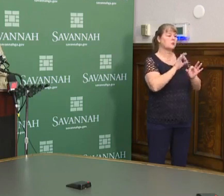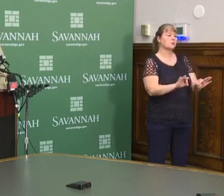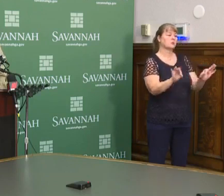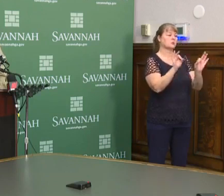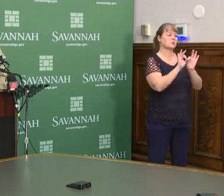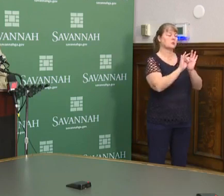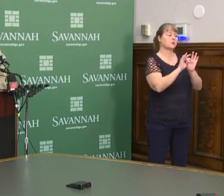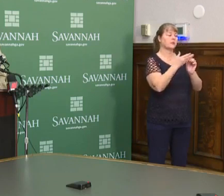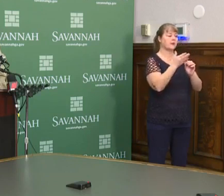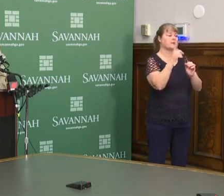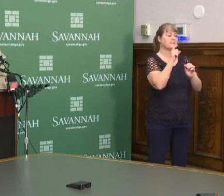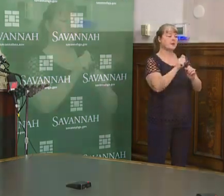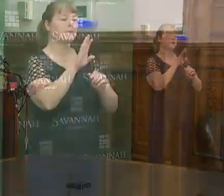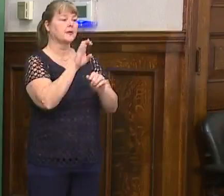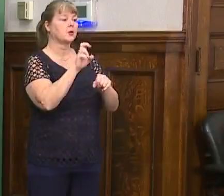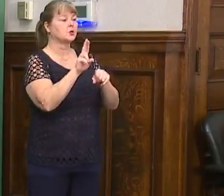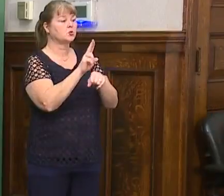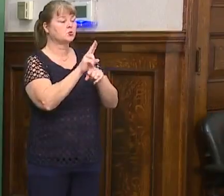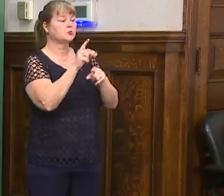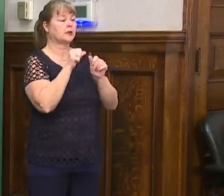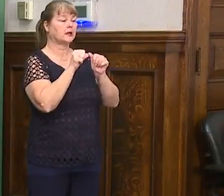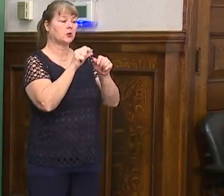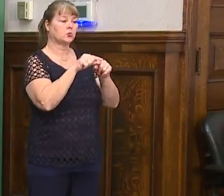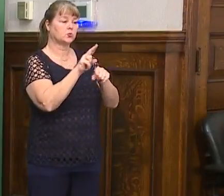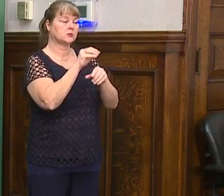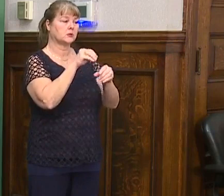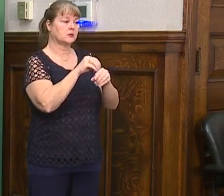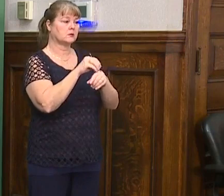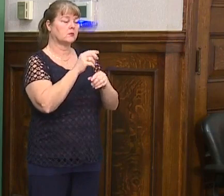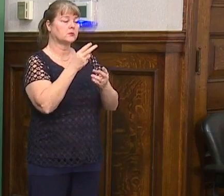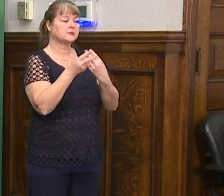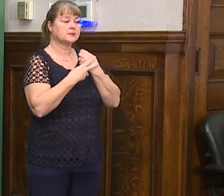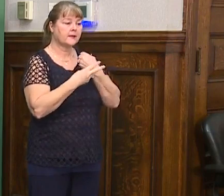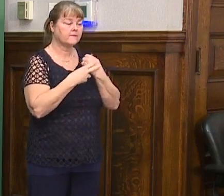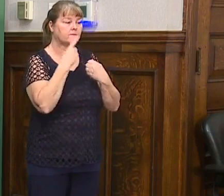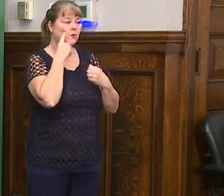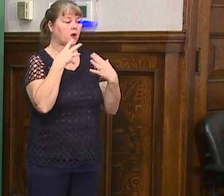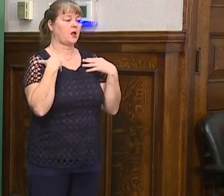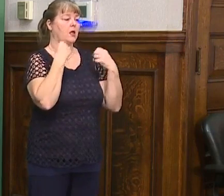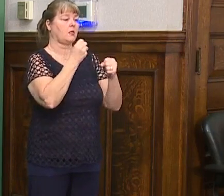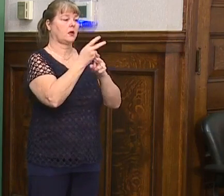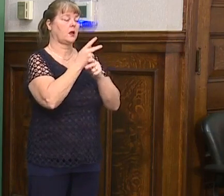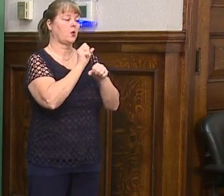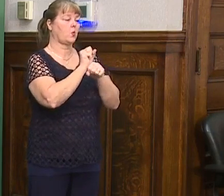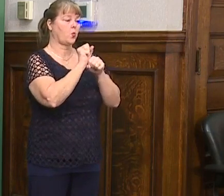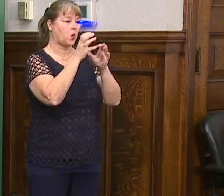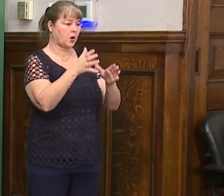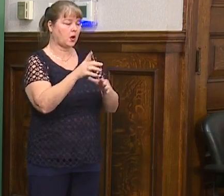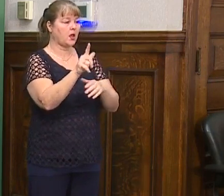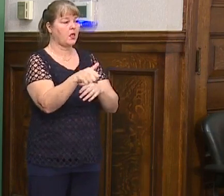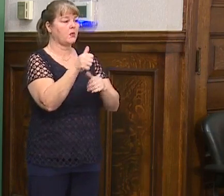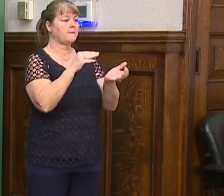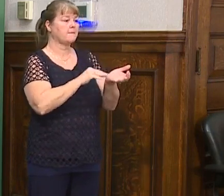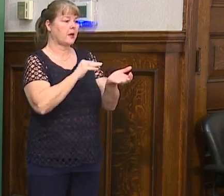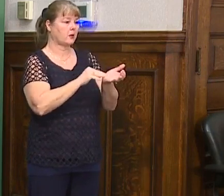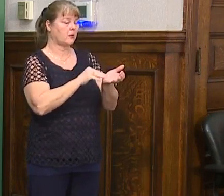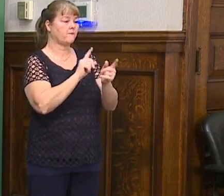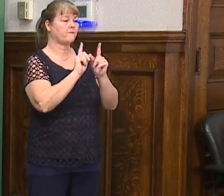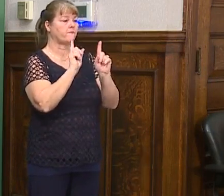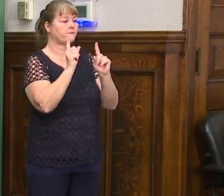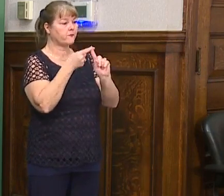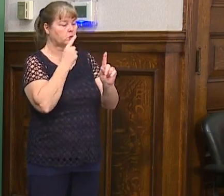supplies that must be and continue to be used and continue for health care workers and other medical first